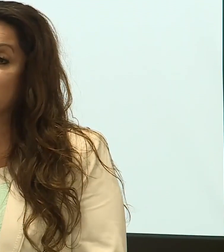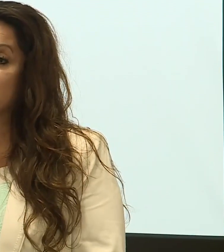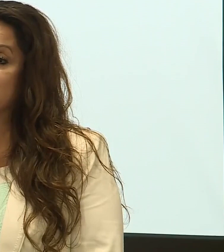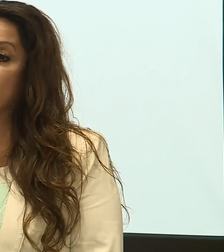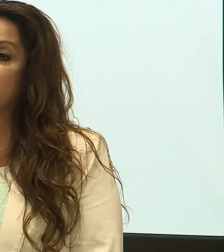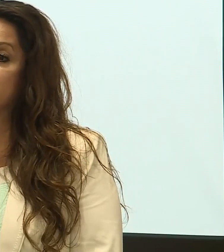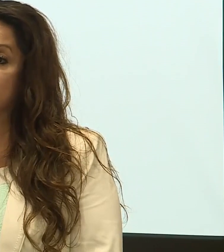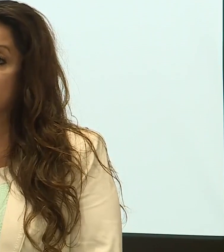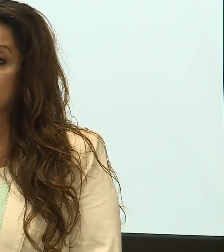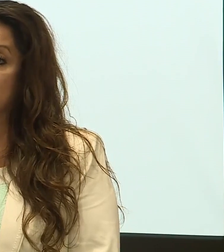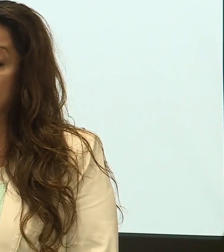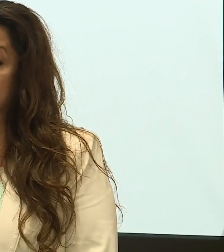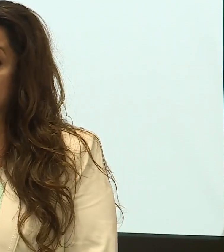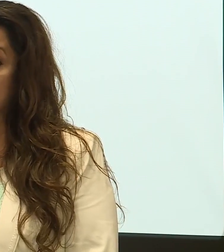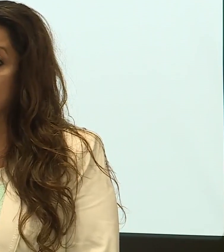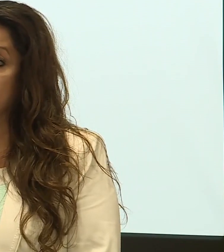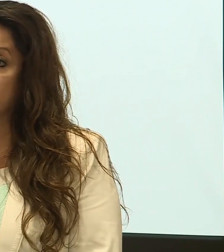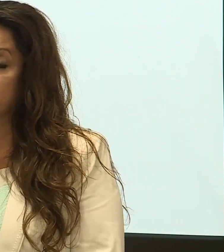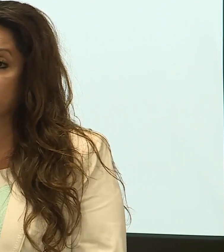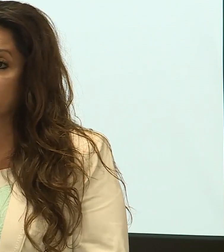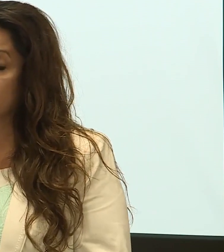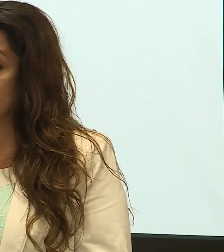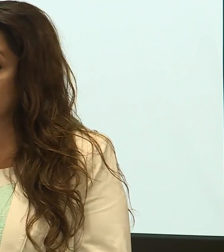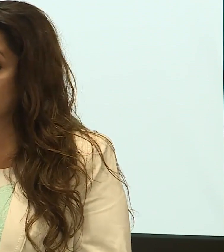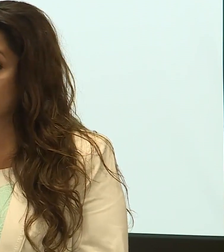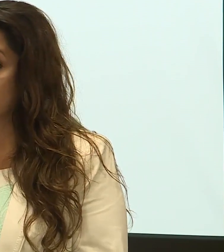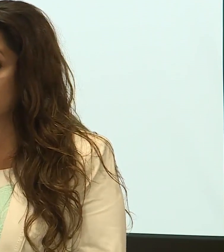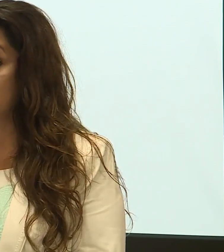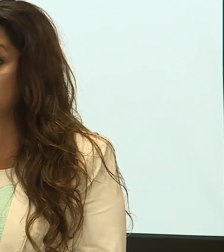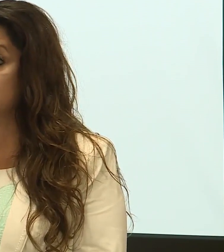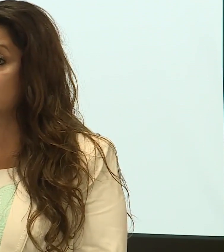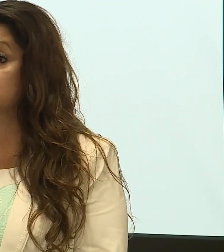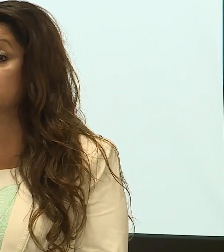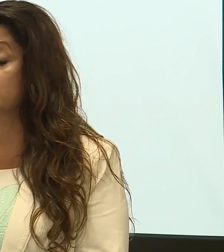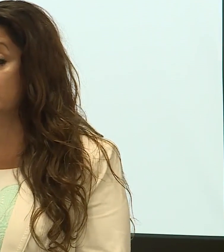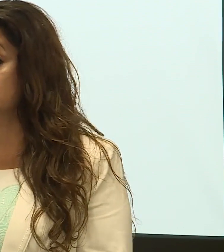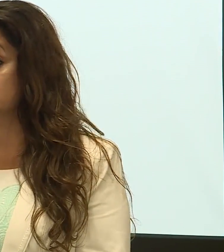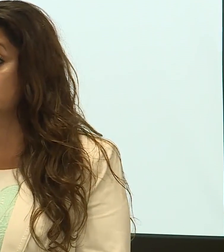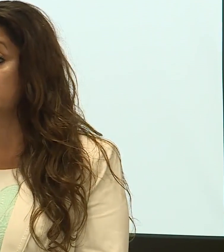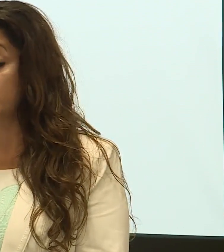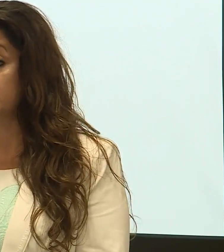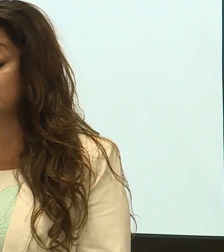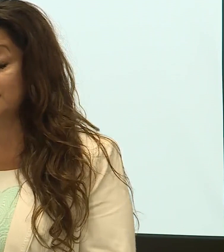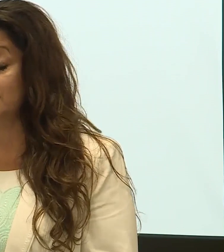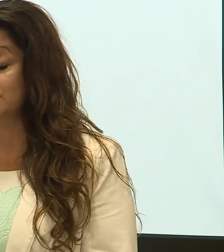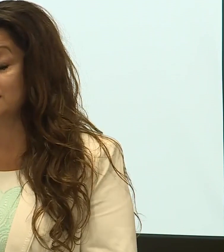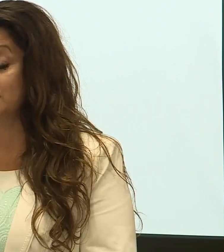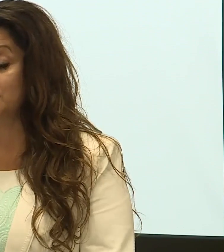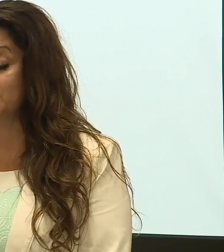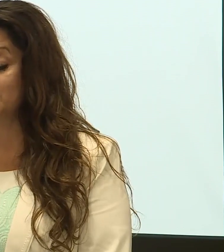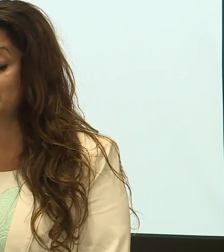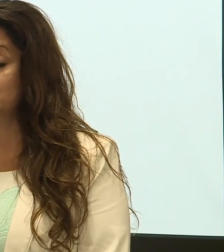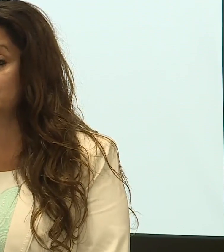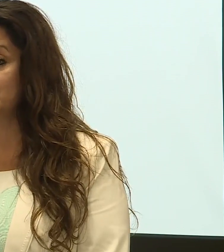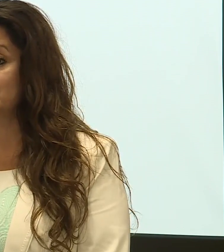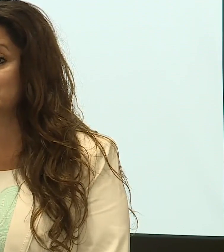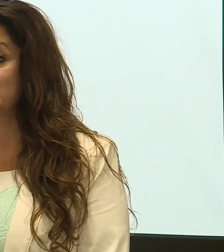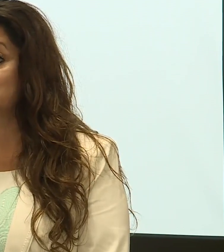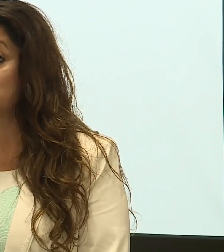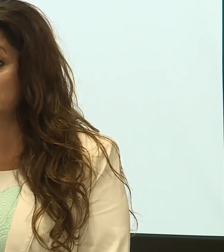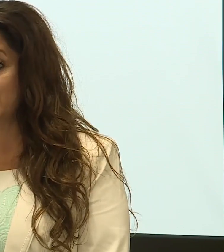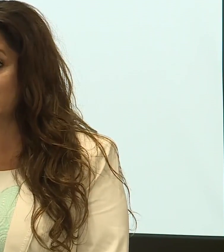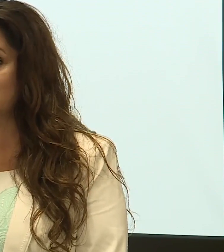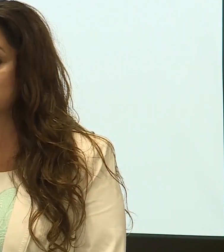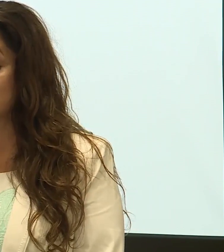We want to learn how information is 1-7-17 and to be able thank you.